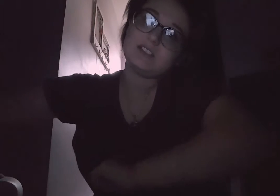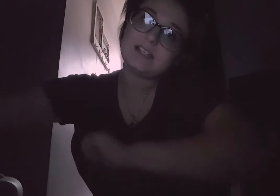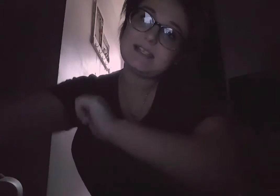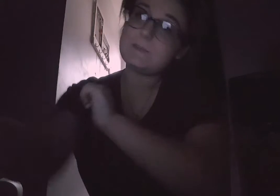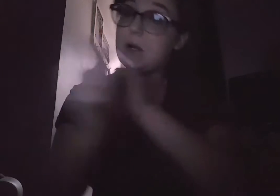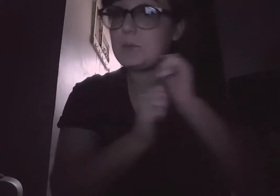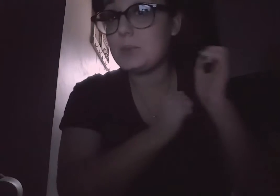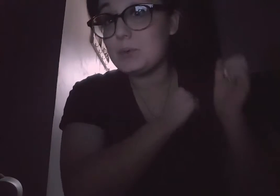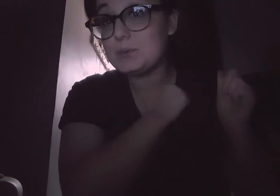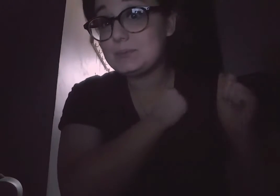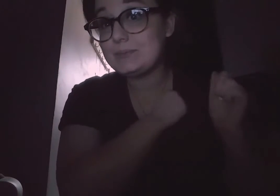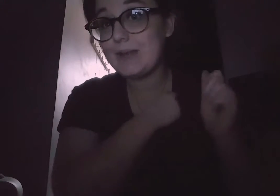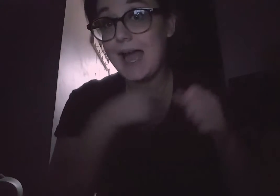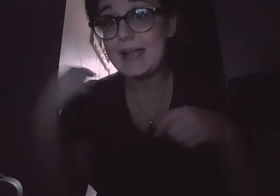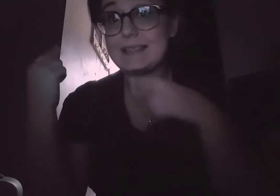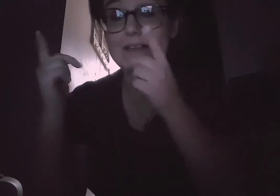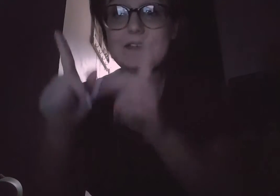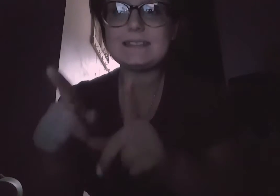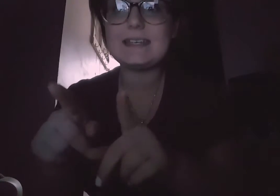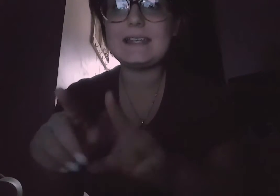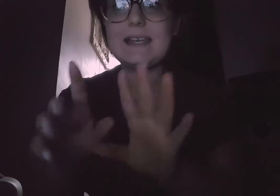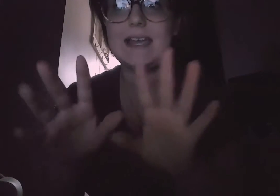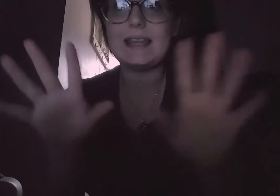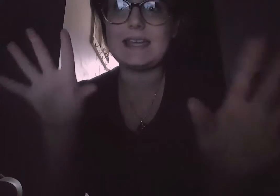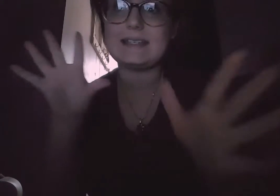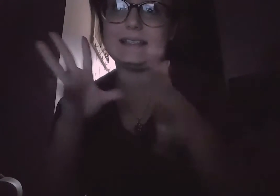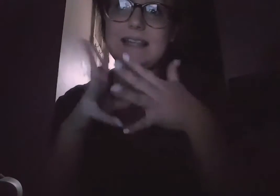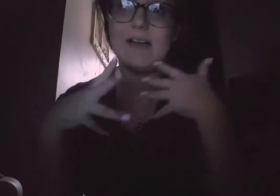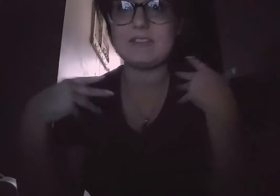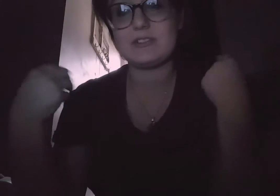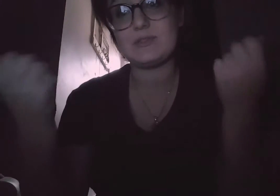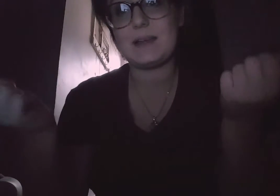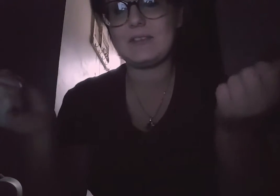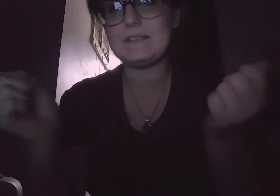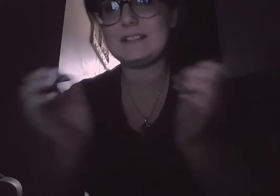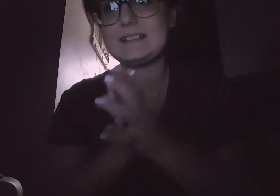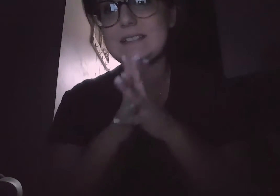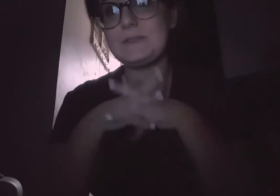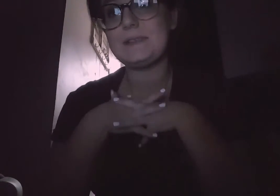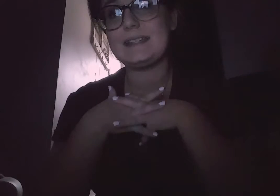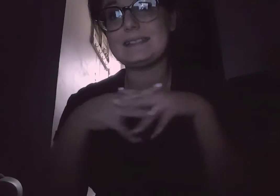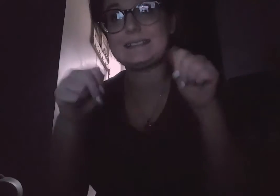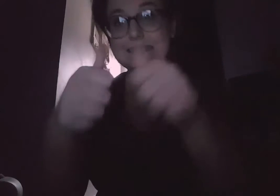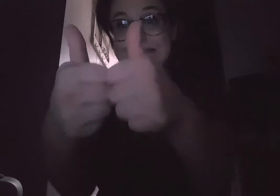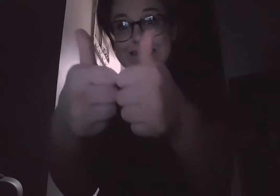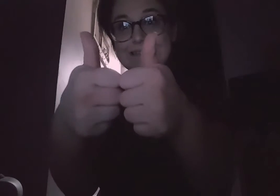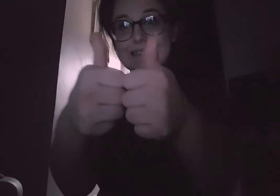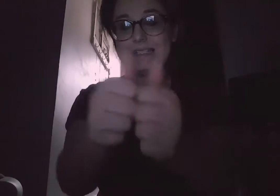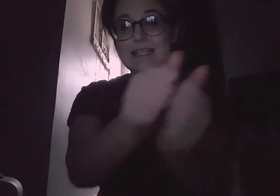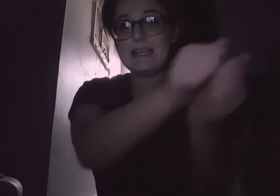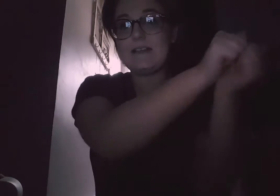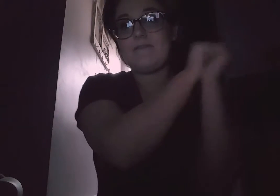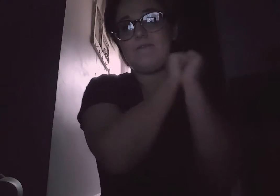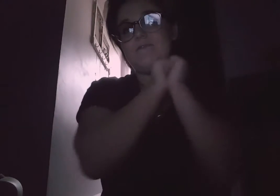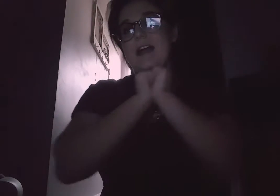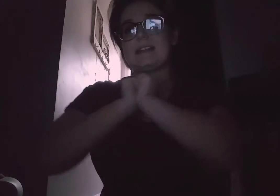is purple. I love it. I like lavender. It's my favorite. So, yes. Fact